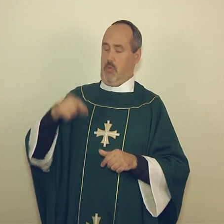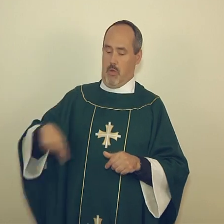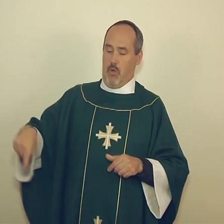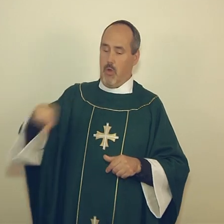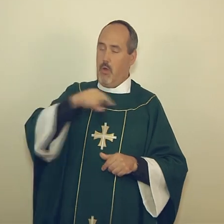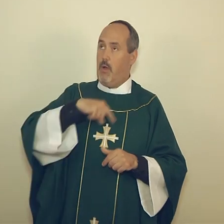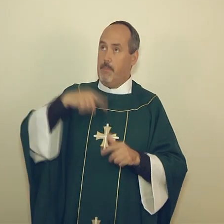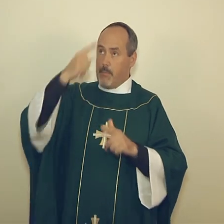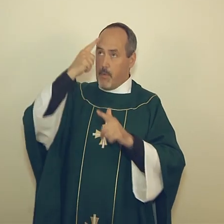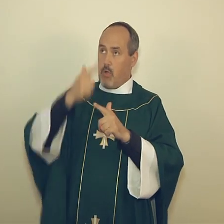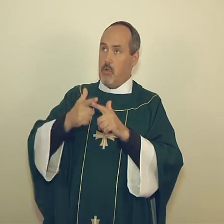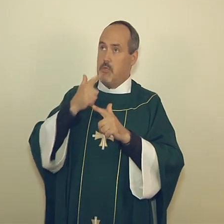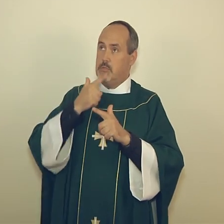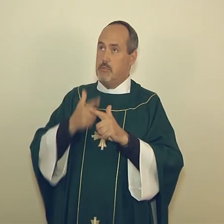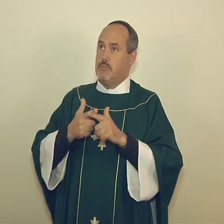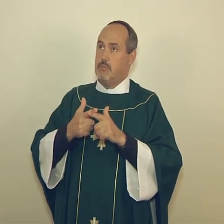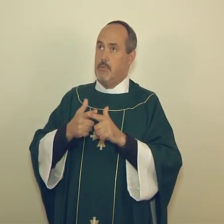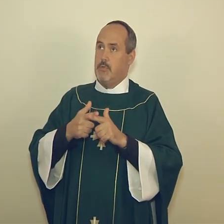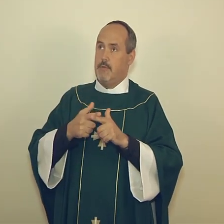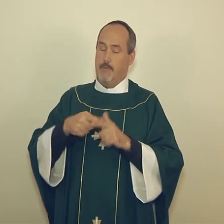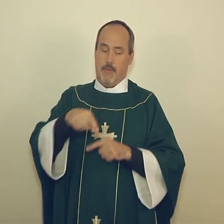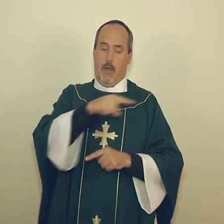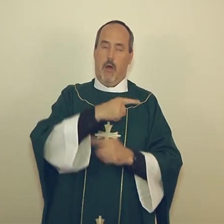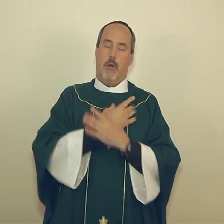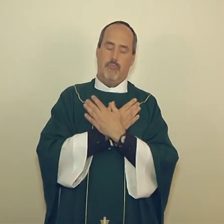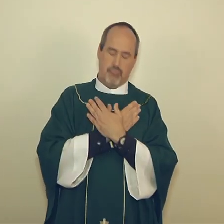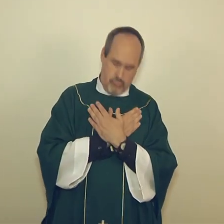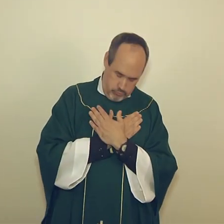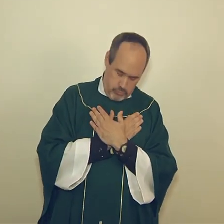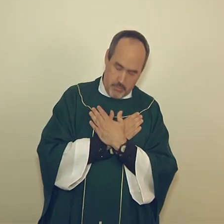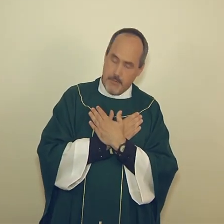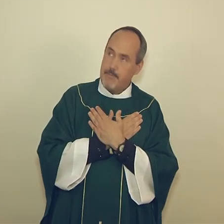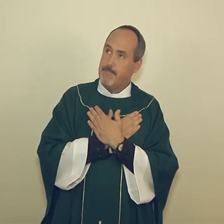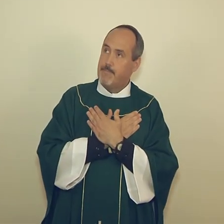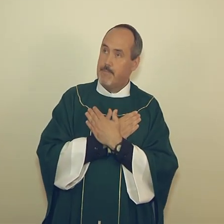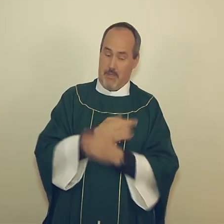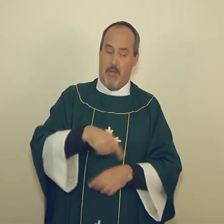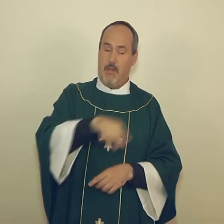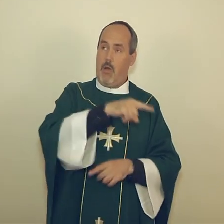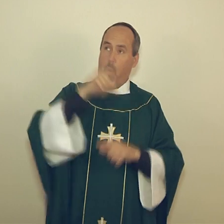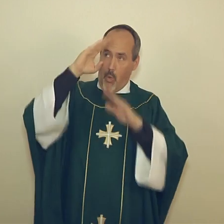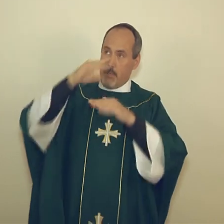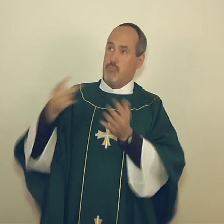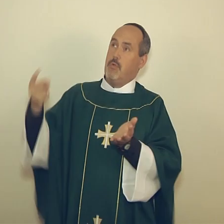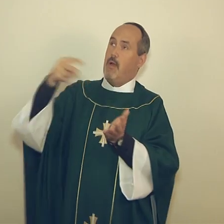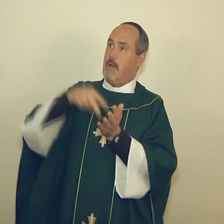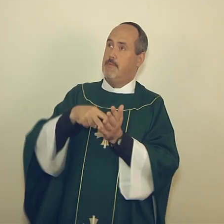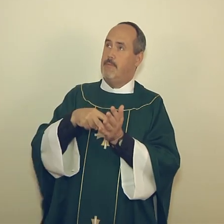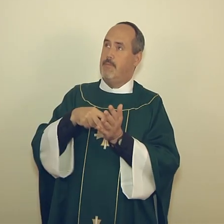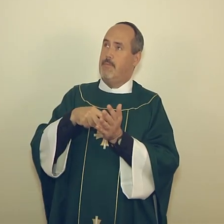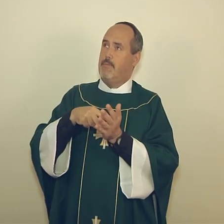Remember also our brothers and sisters who have fallen asleep in the hope of the resurrection,